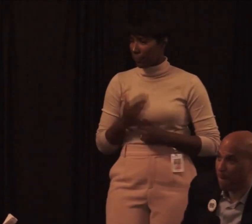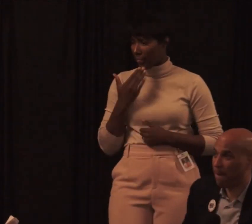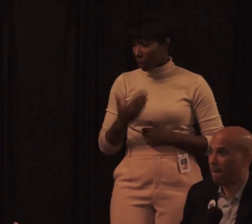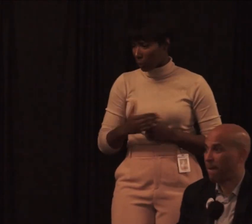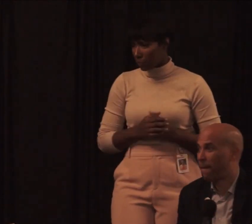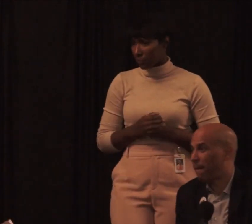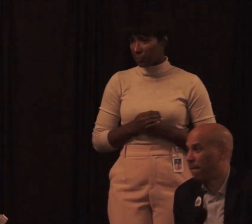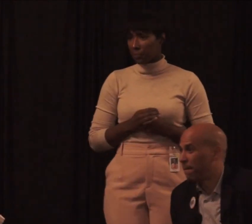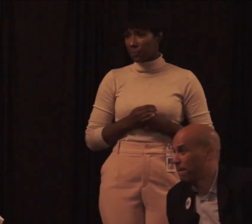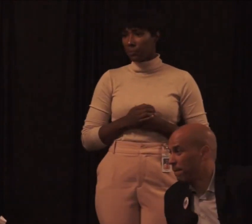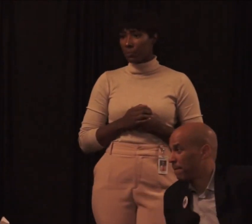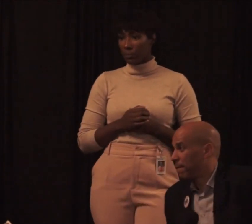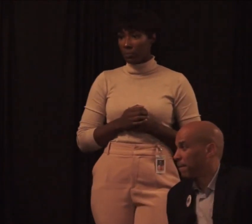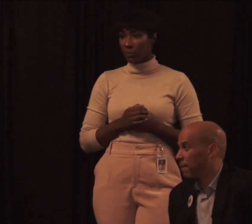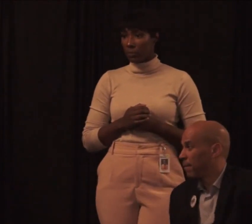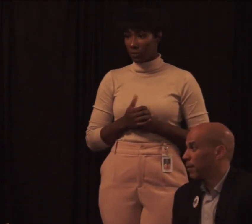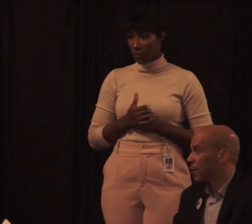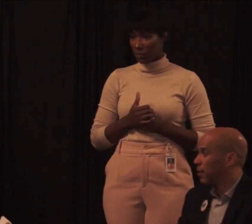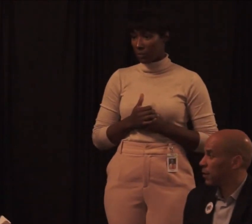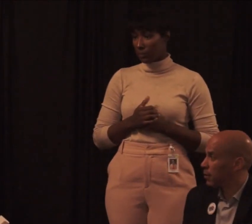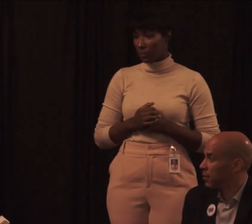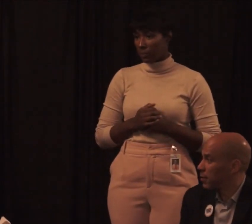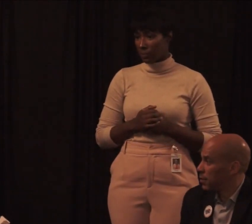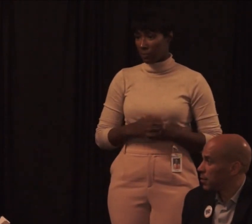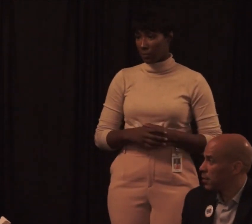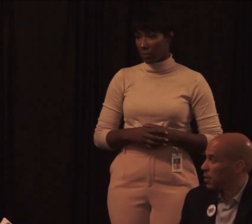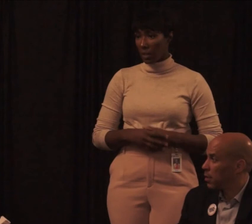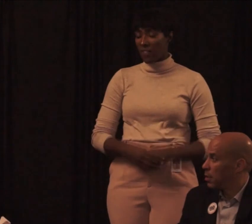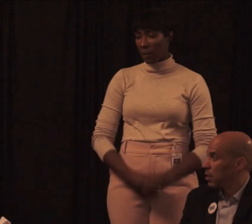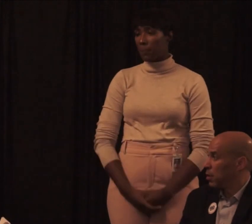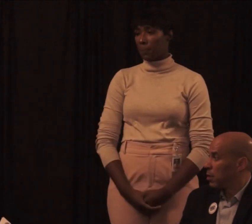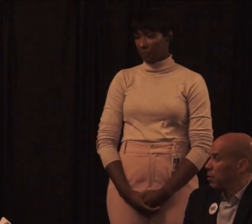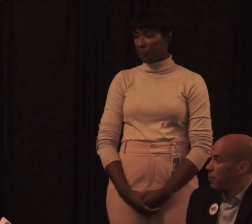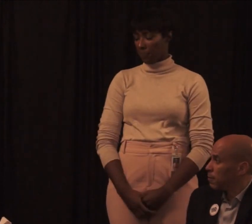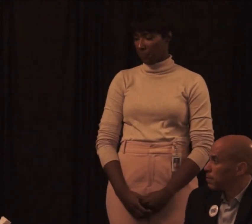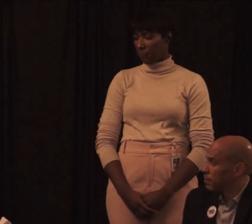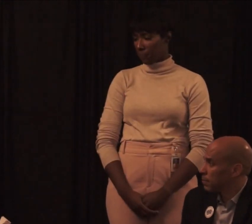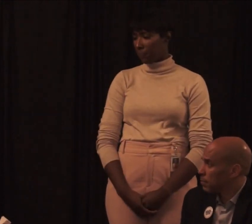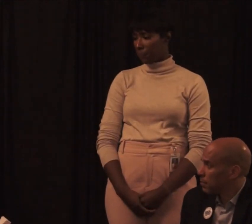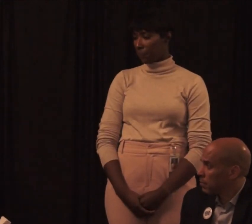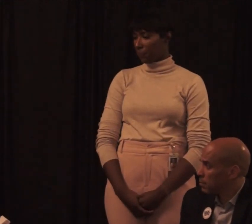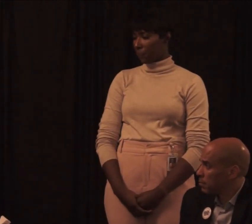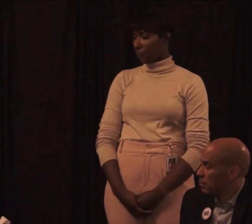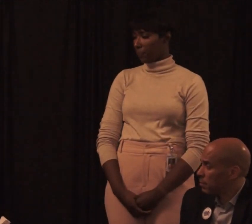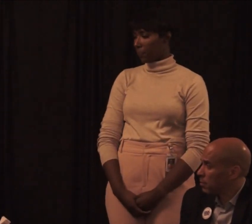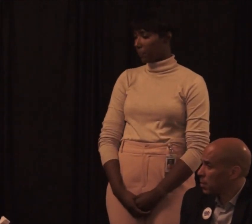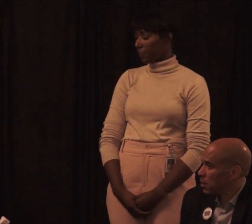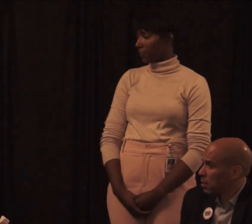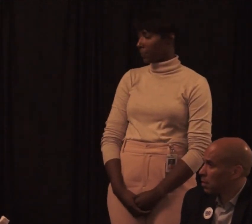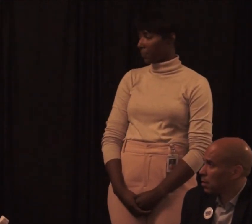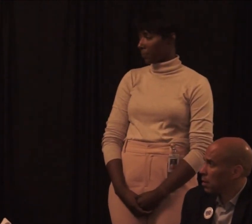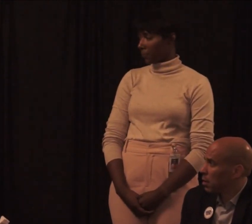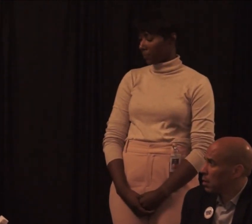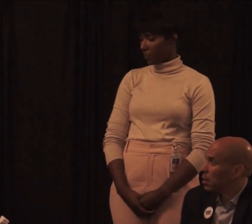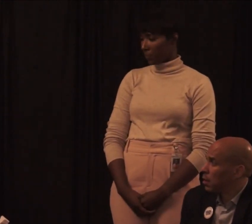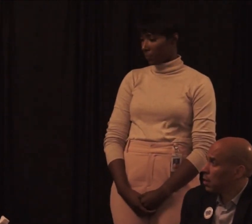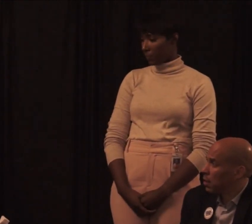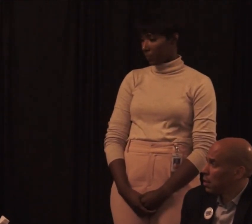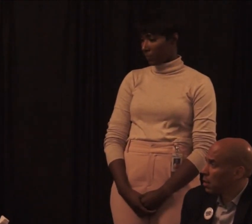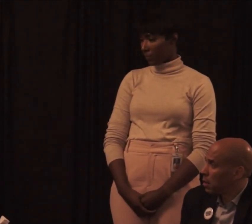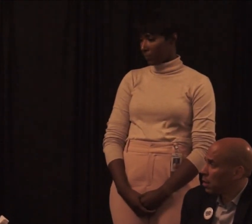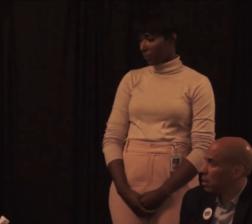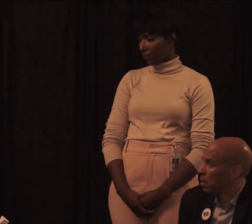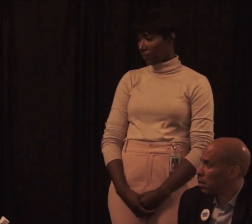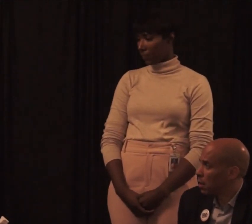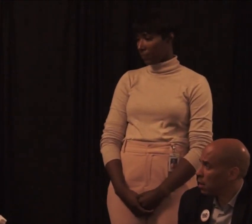much. So, Americans with disabilities face many obstacles and barriers to voting, including inaccessible